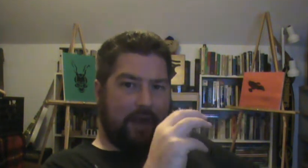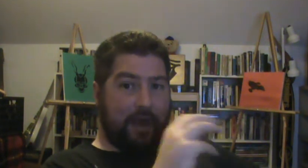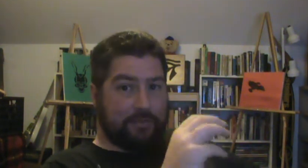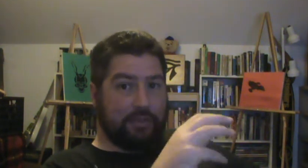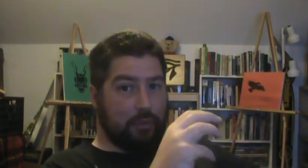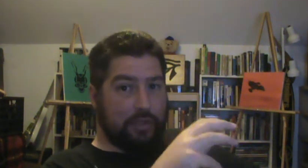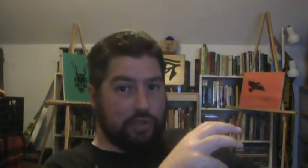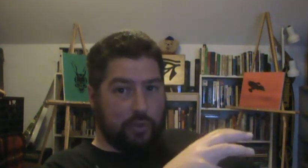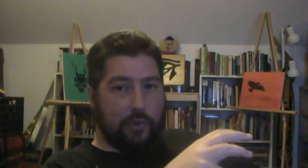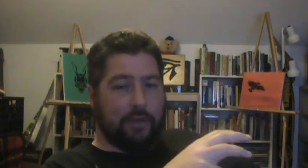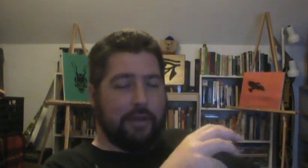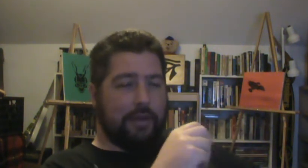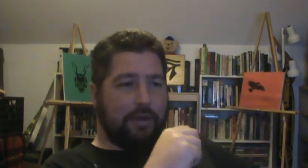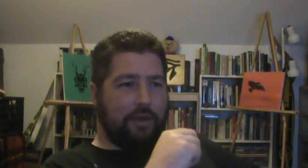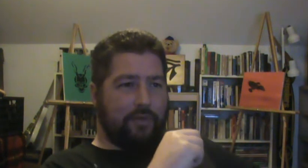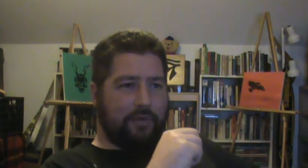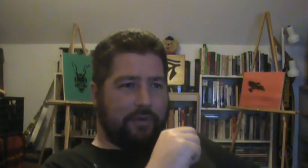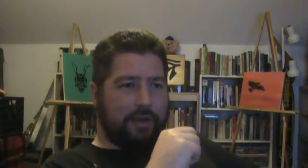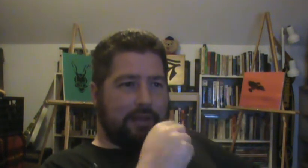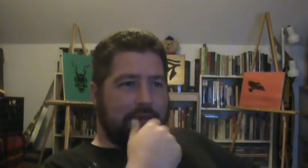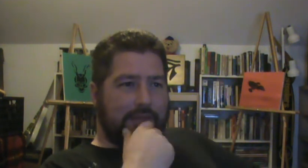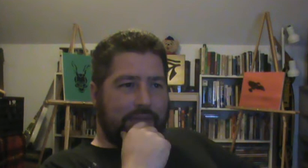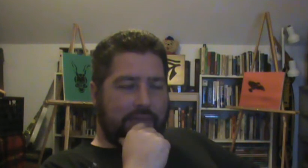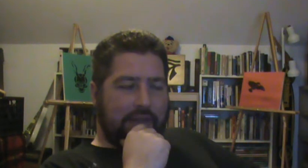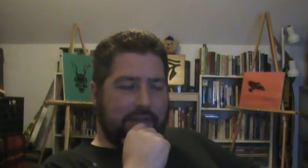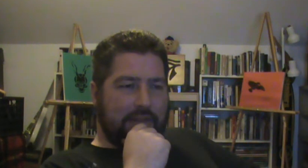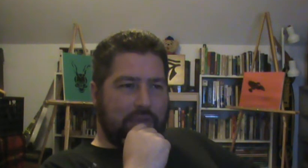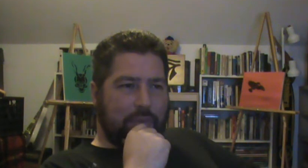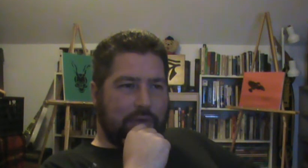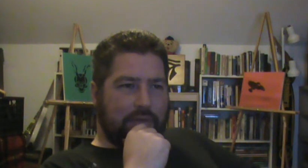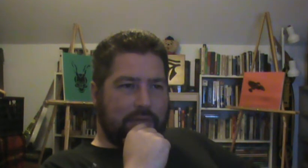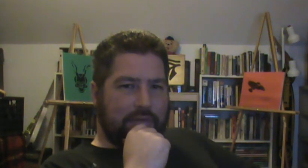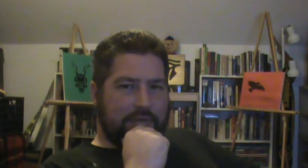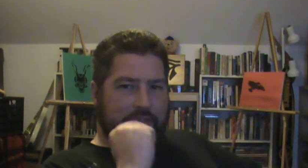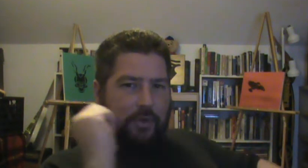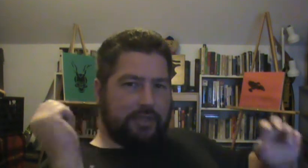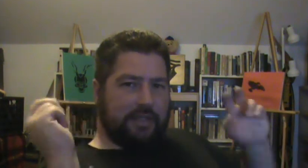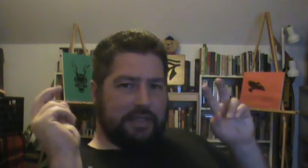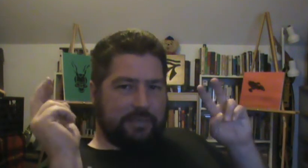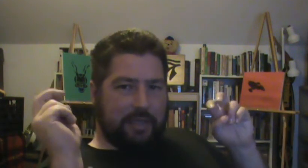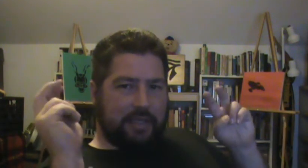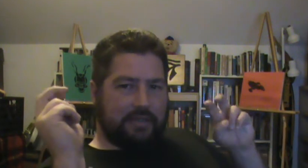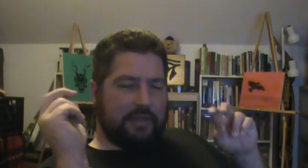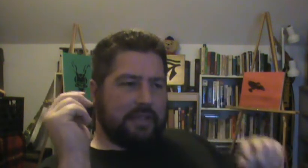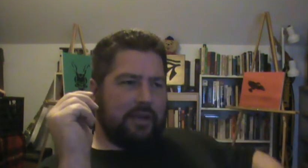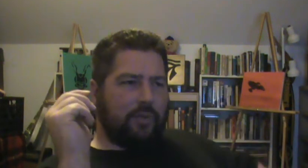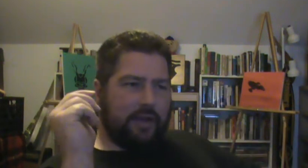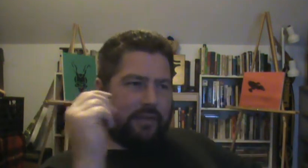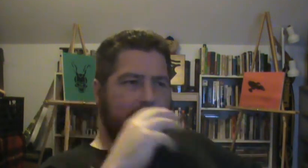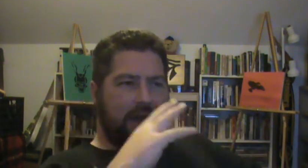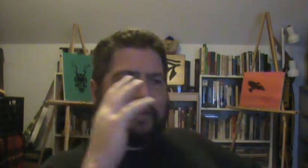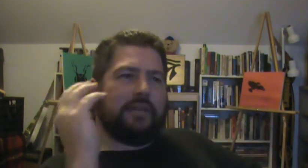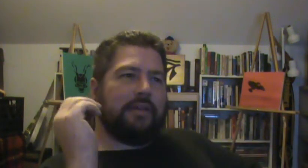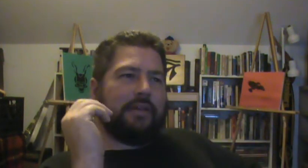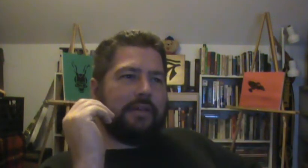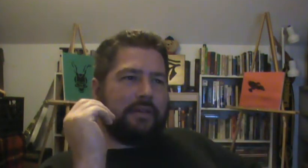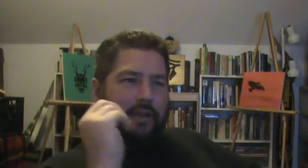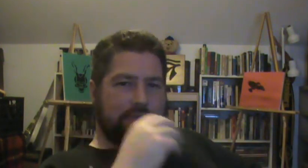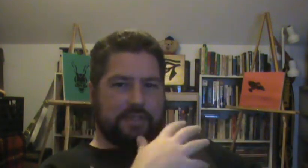absolute control over the thing that you were supposedly speaking to the dead with, not, you know, just